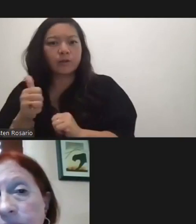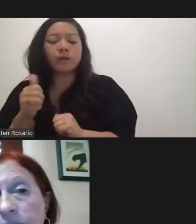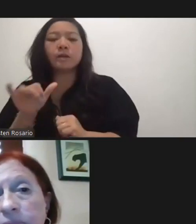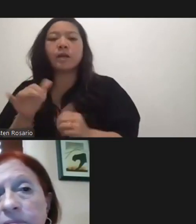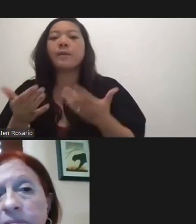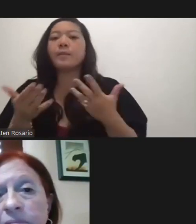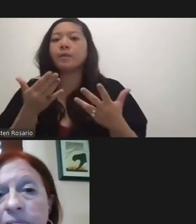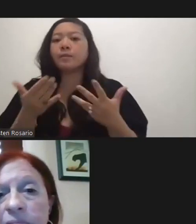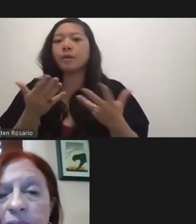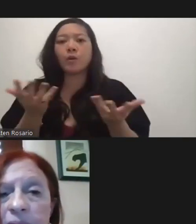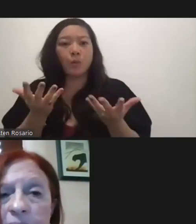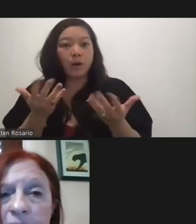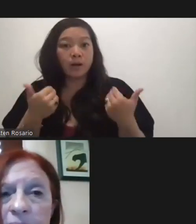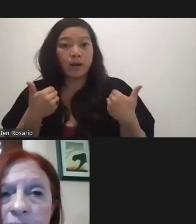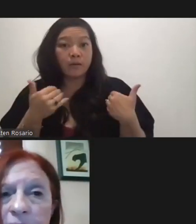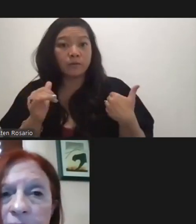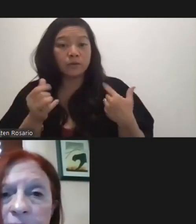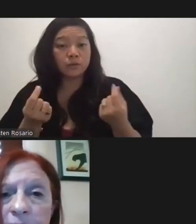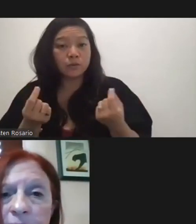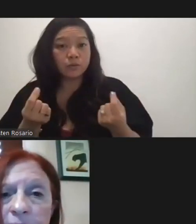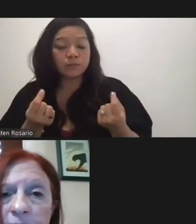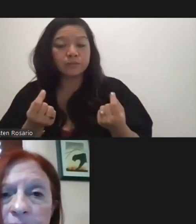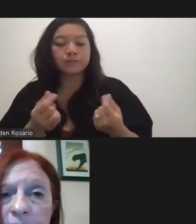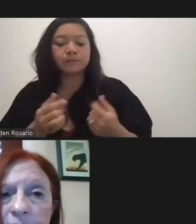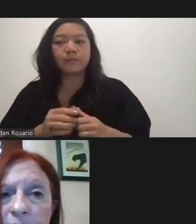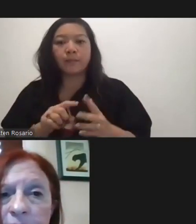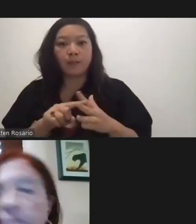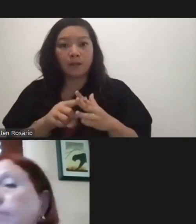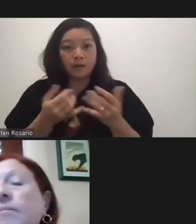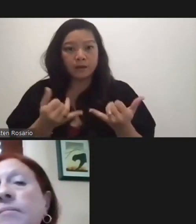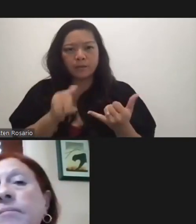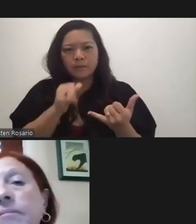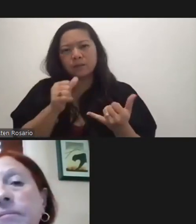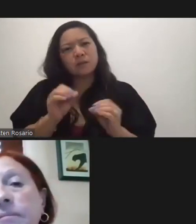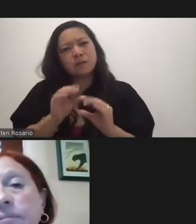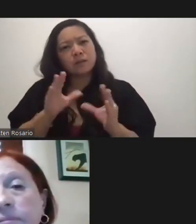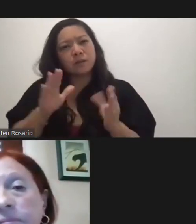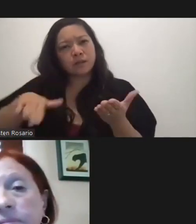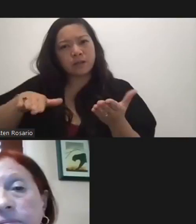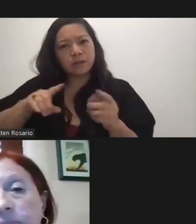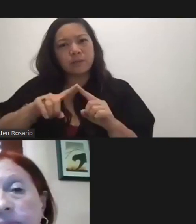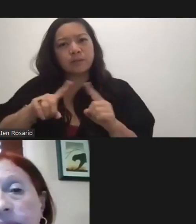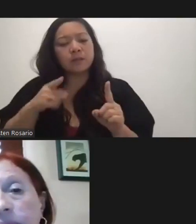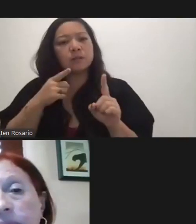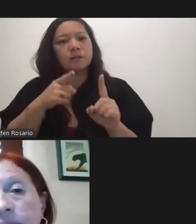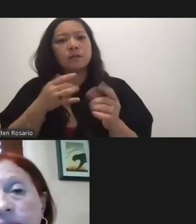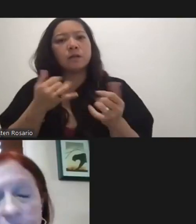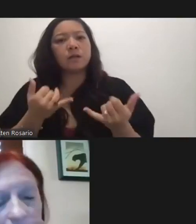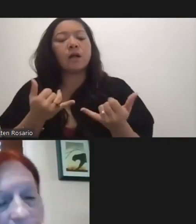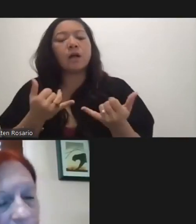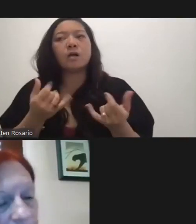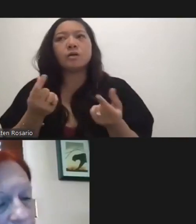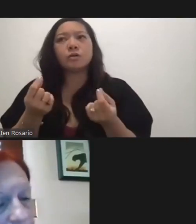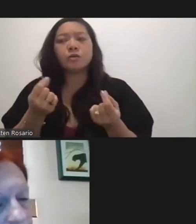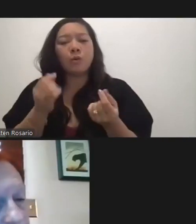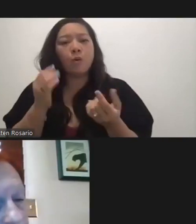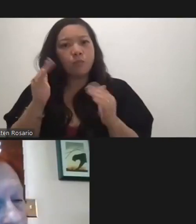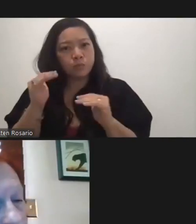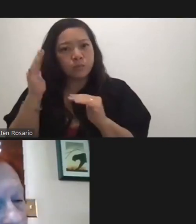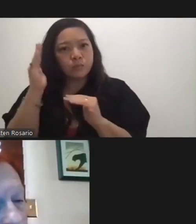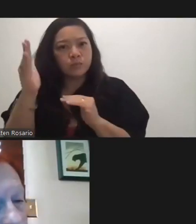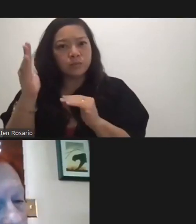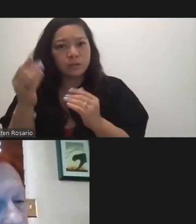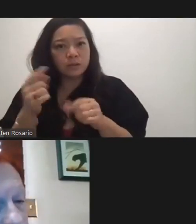what they may do as a pilot. It's unclear at this point. But I do envision a time where there will be sharing of